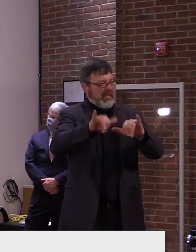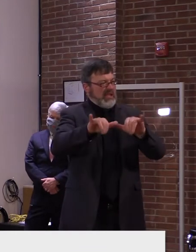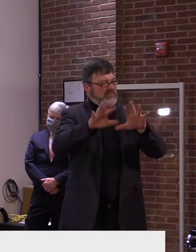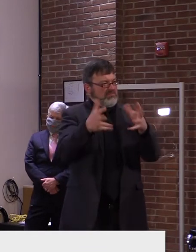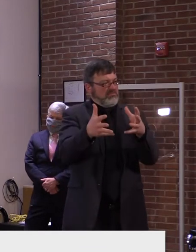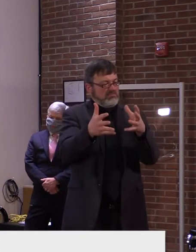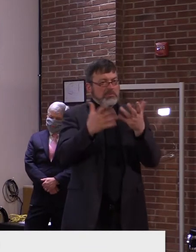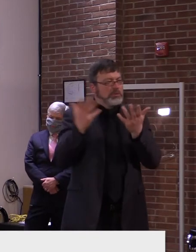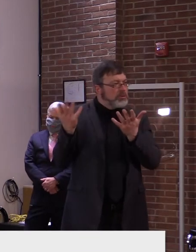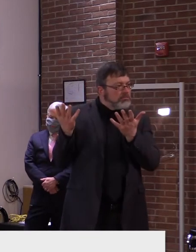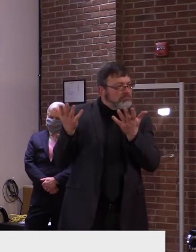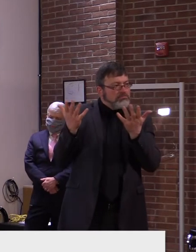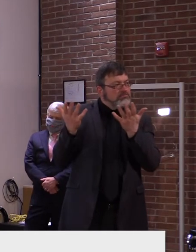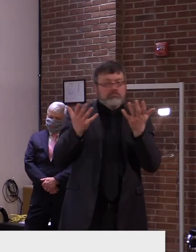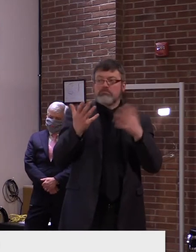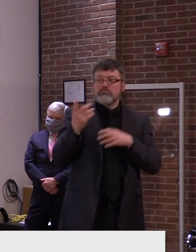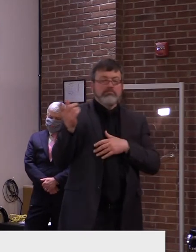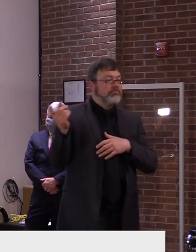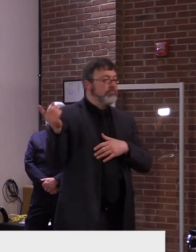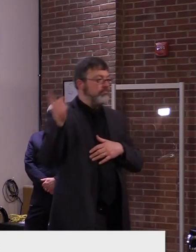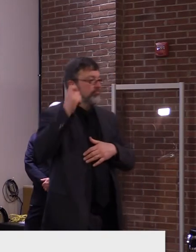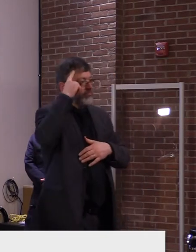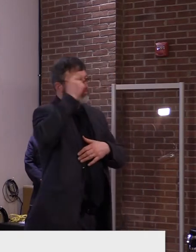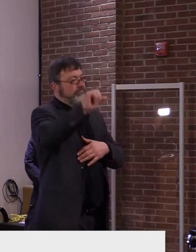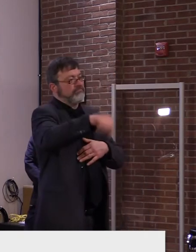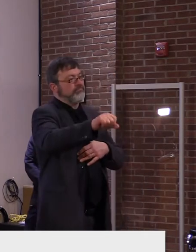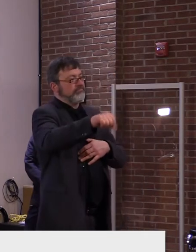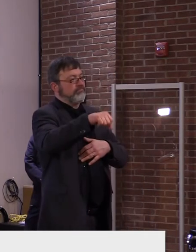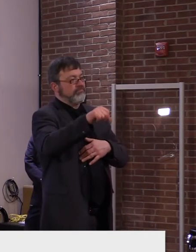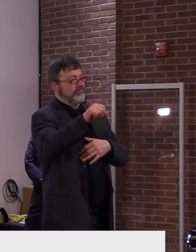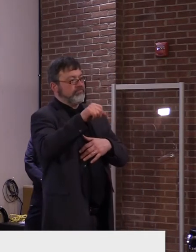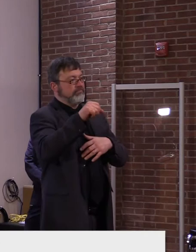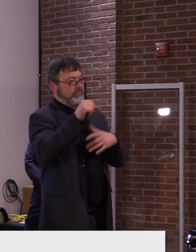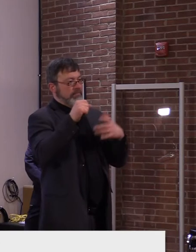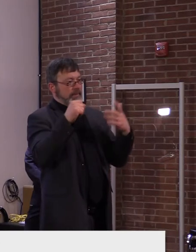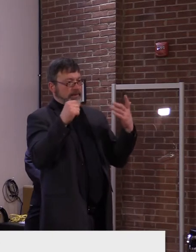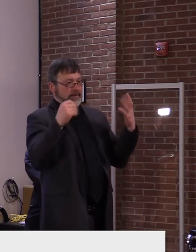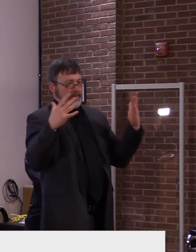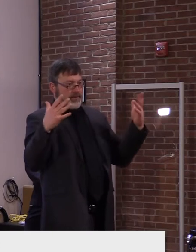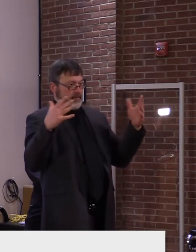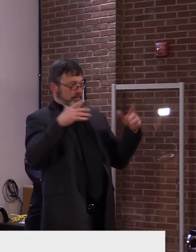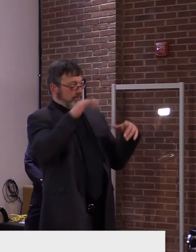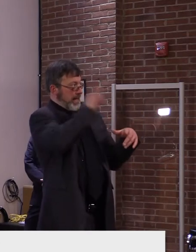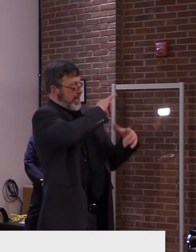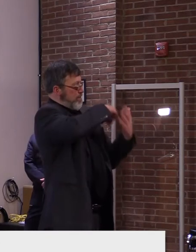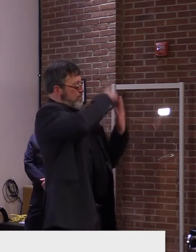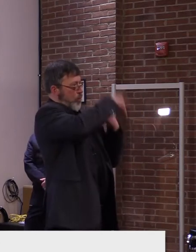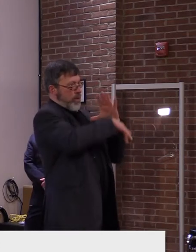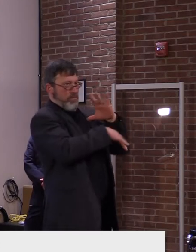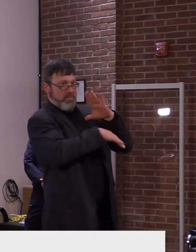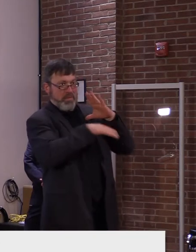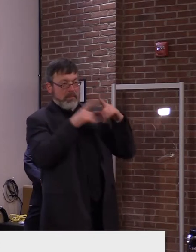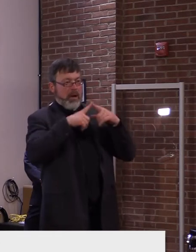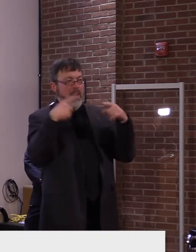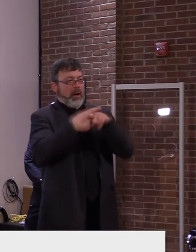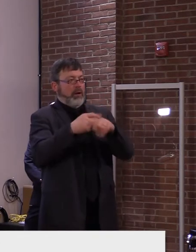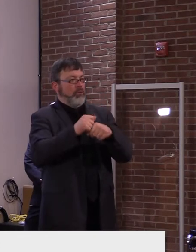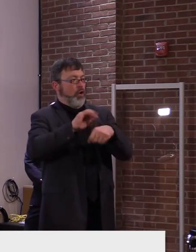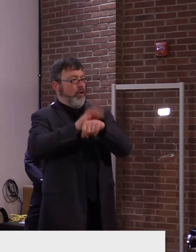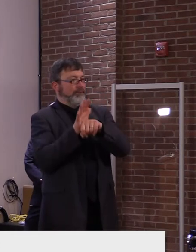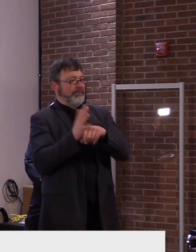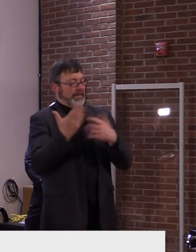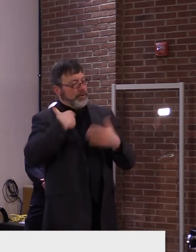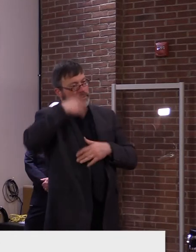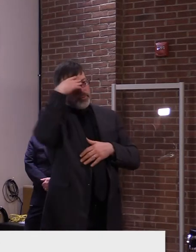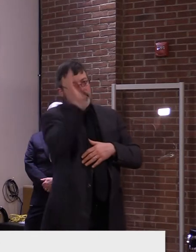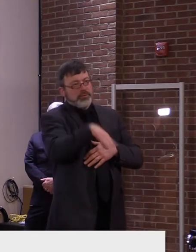um, a bit of a, uh, detrimental effect on that and, uh, we're concerned. Uh, we have a, we've now put into place